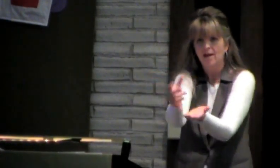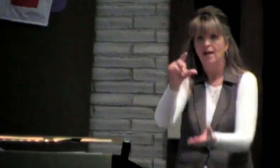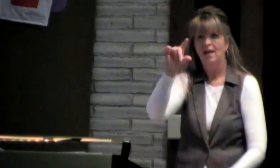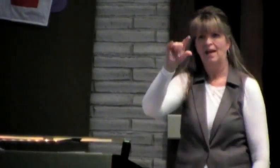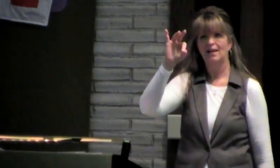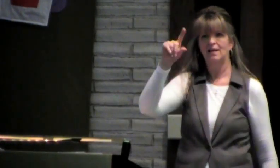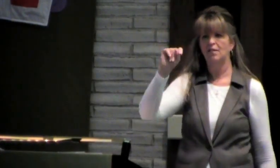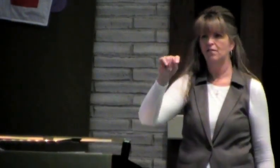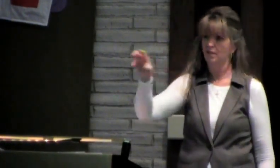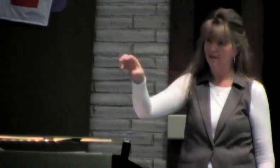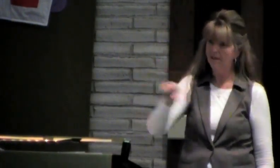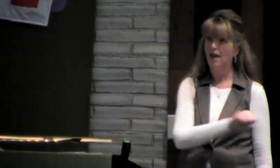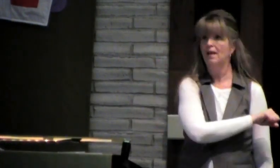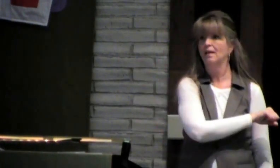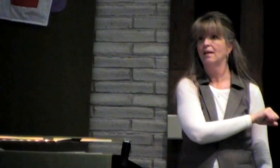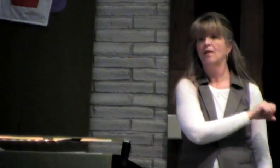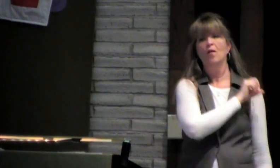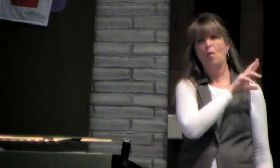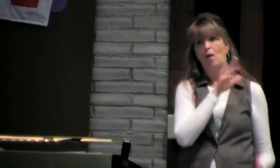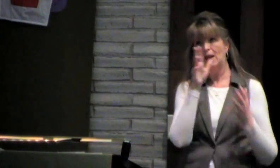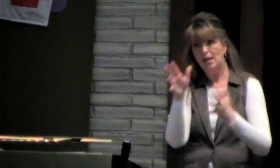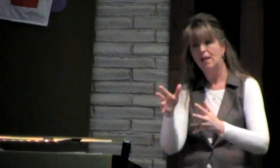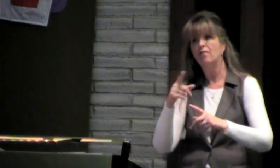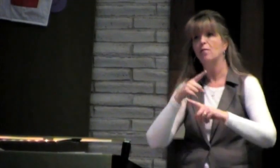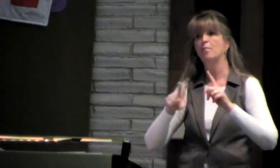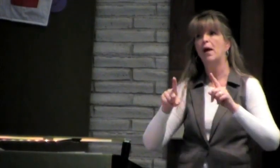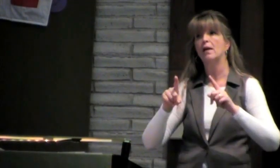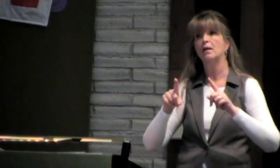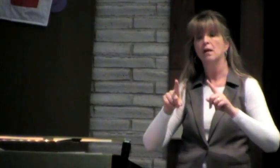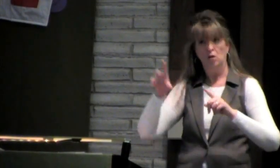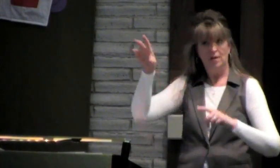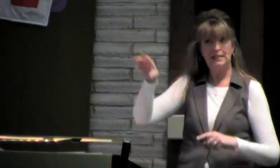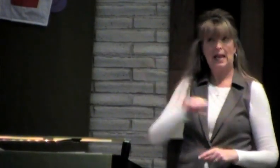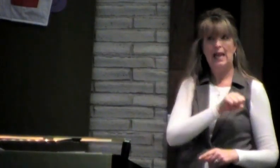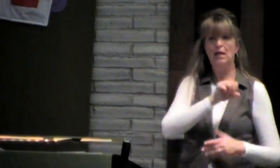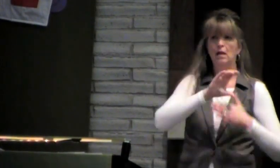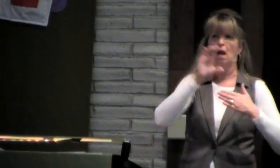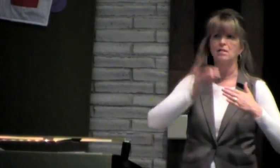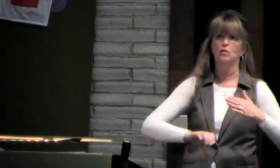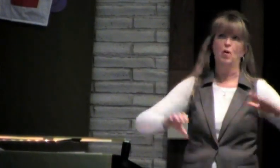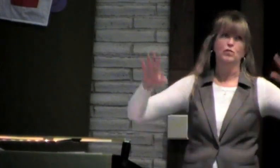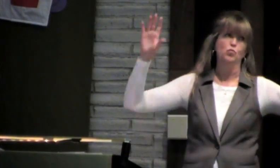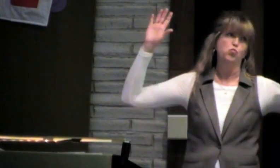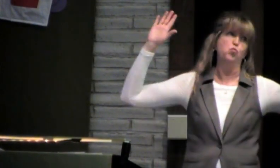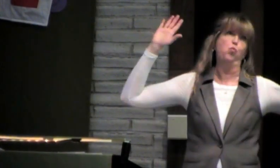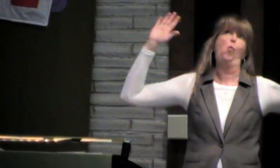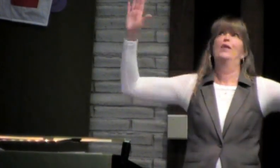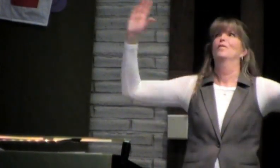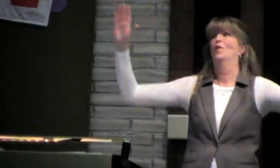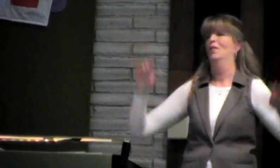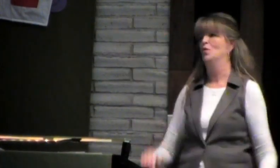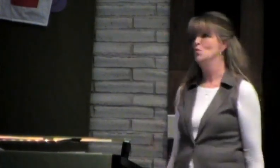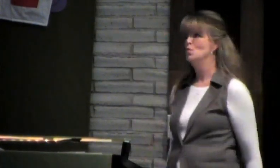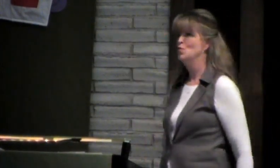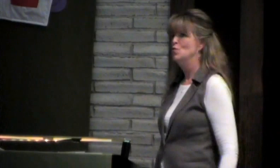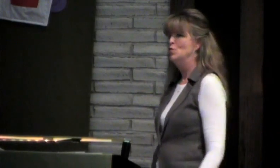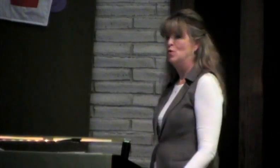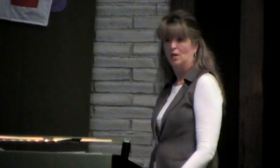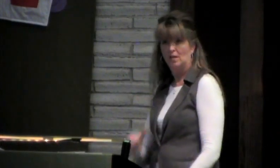happening due to our behavior. God is only presenting the gift. We can take it and have